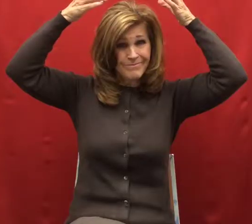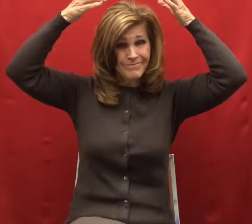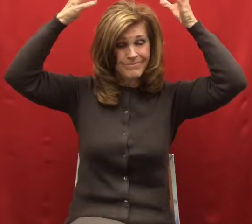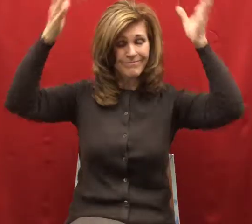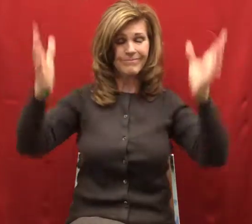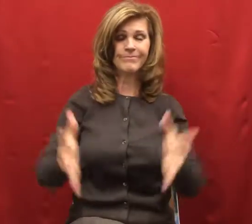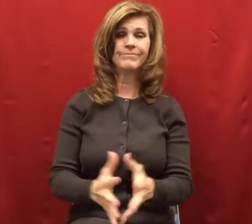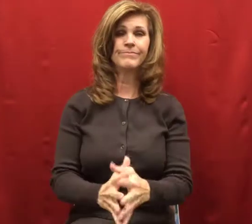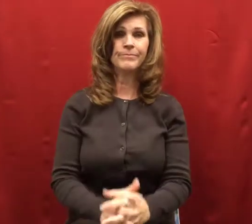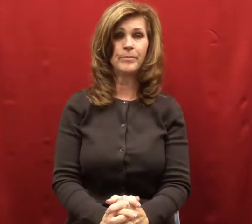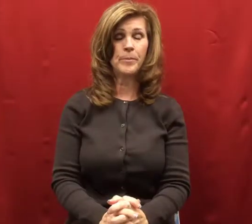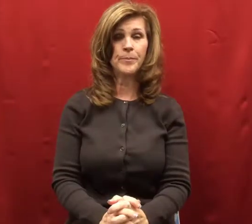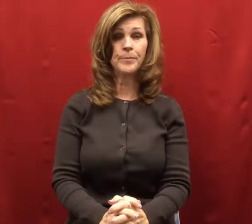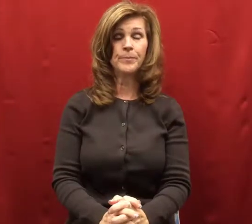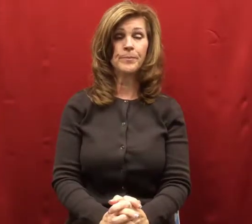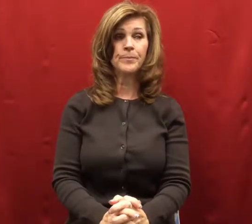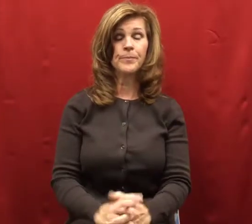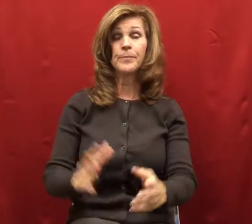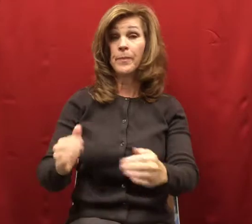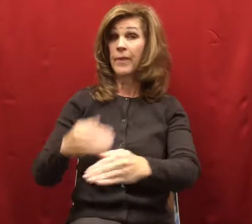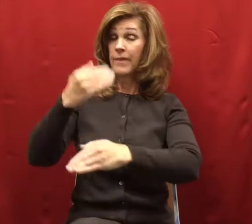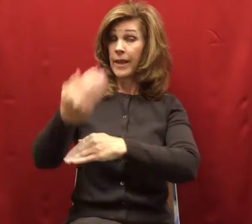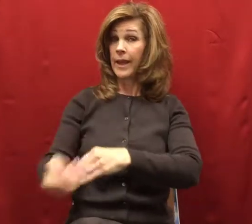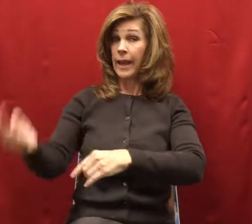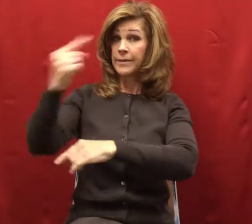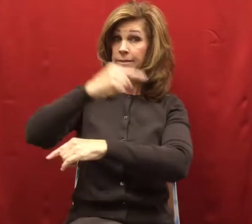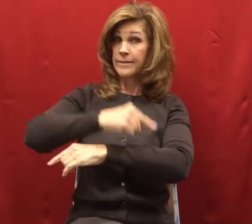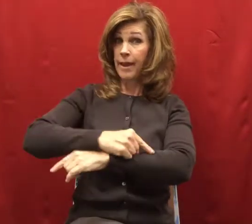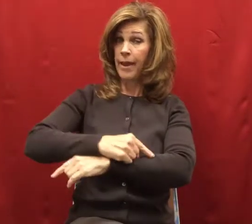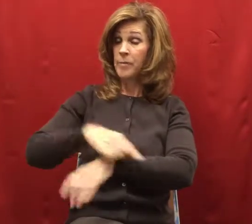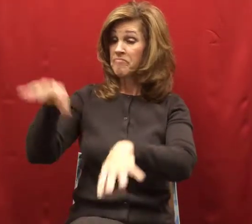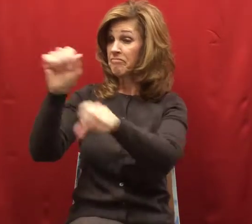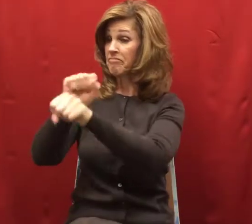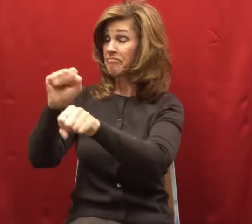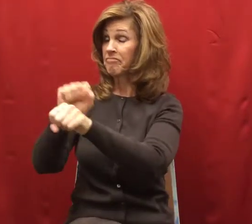The next day, the farmer paid Willy with some butter.